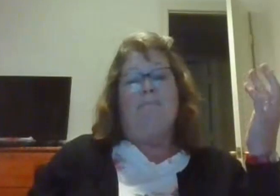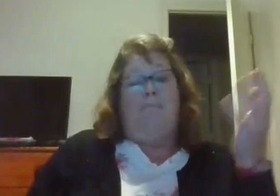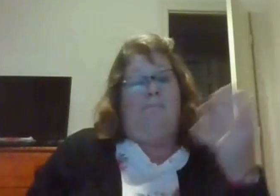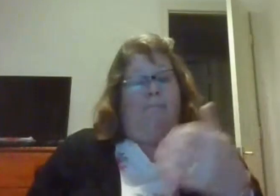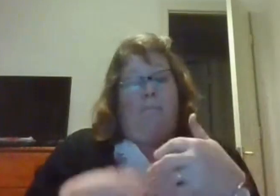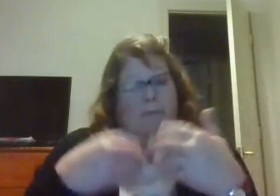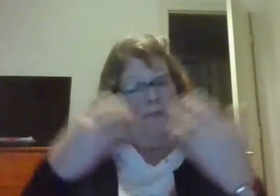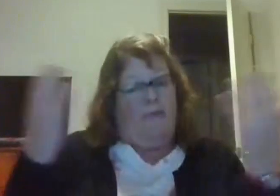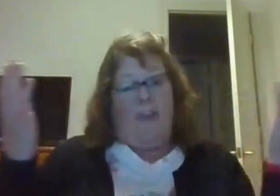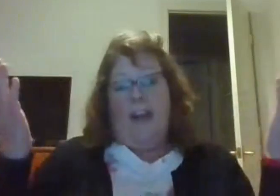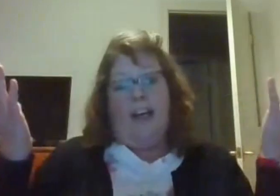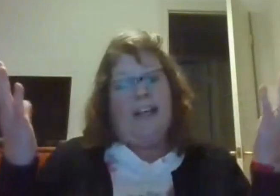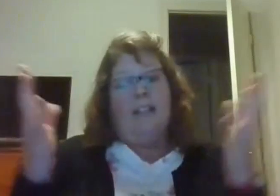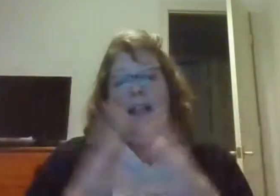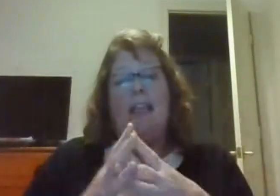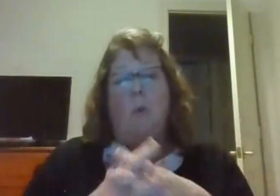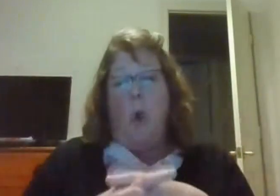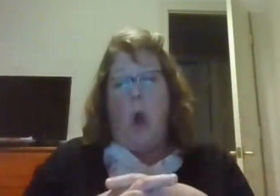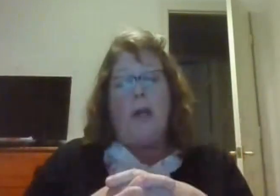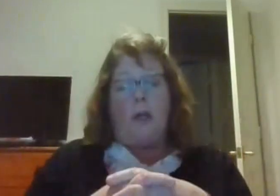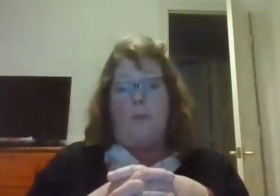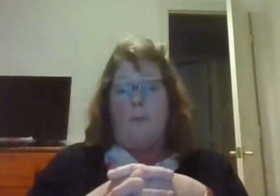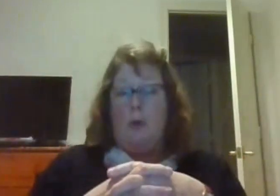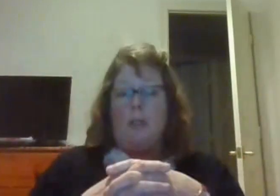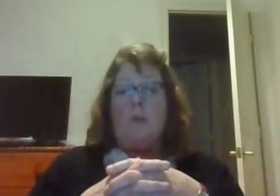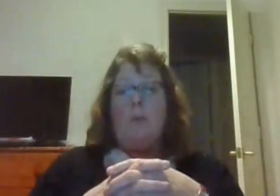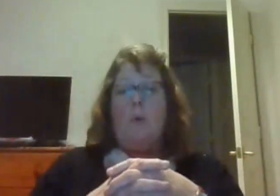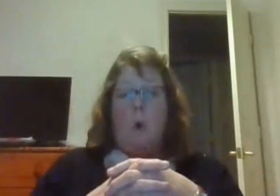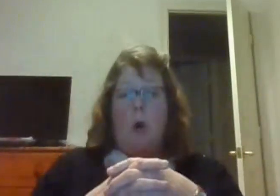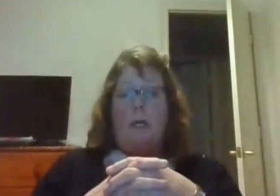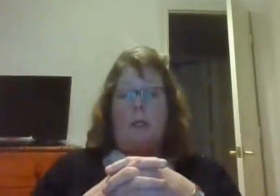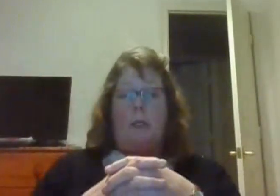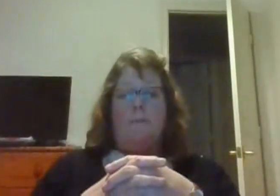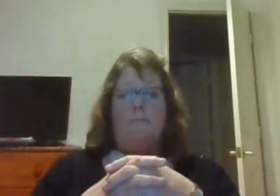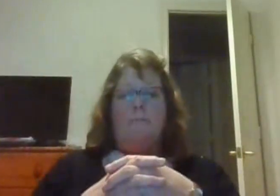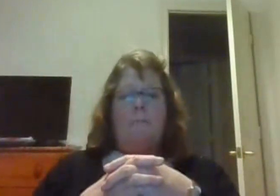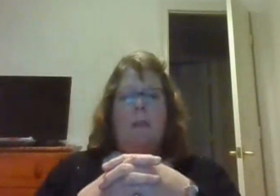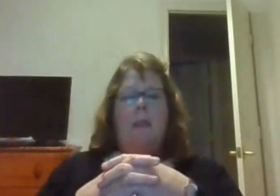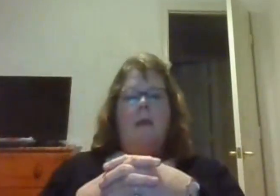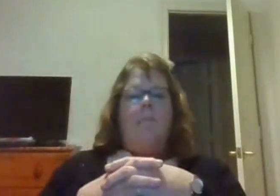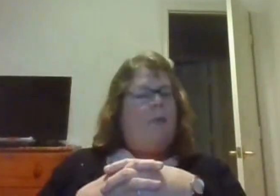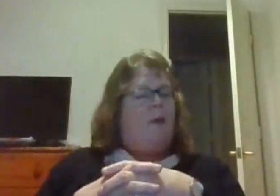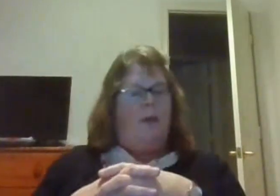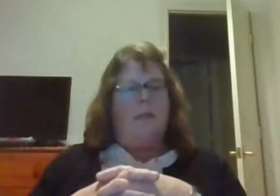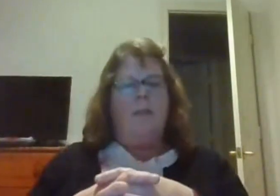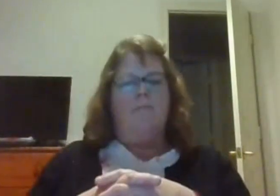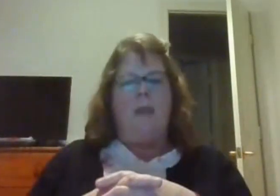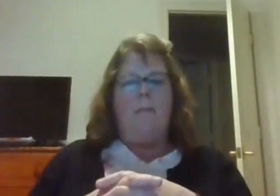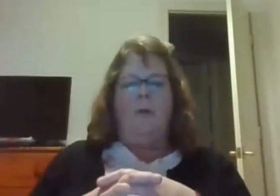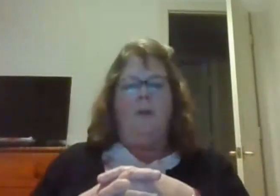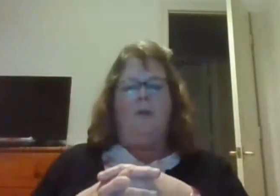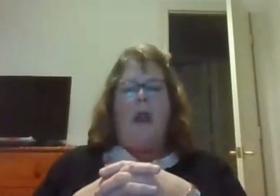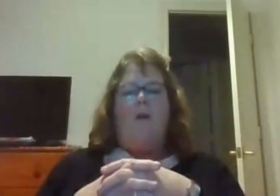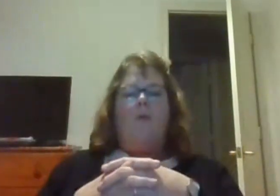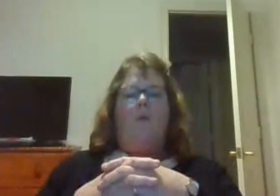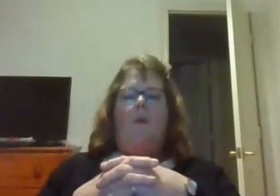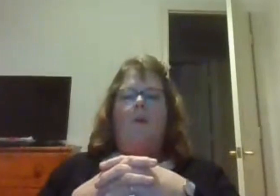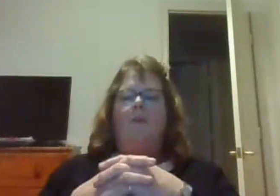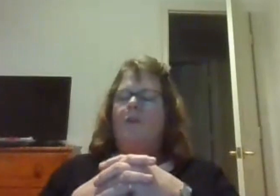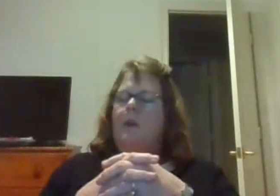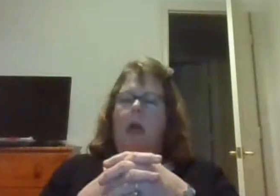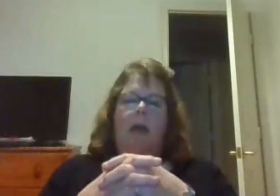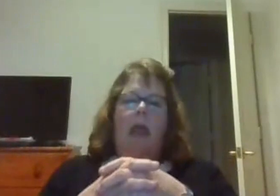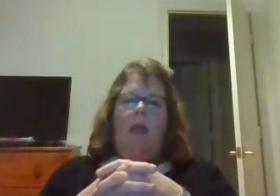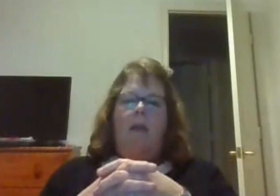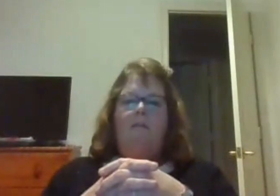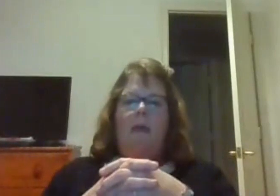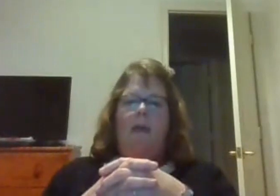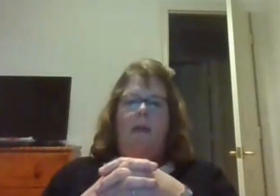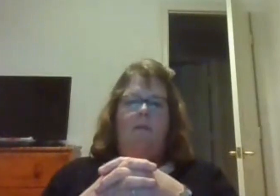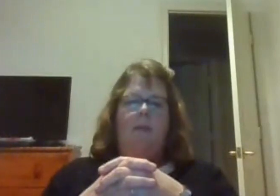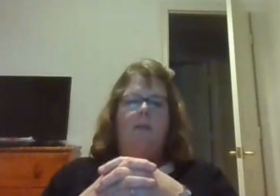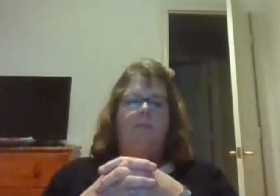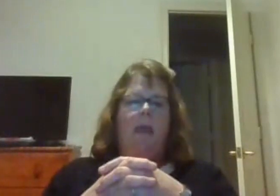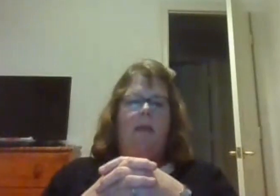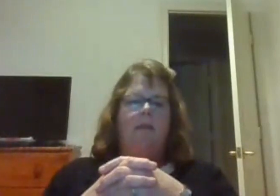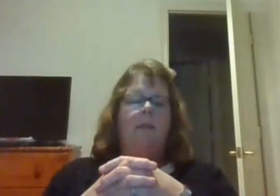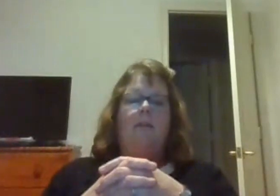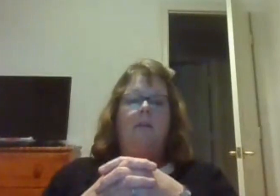Really, very clean water, municipal water. Billions of people around the world do not have many of these basic